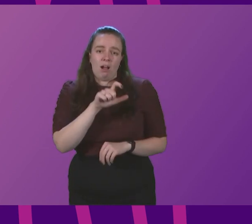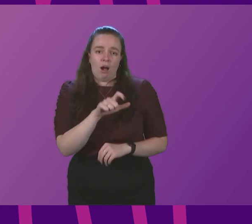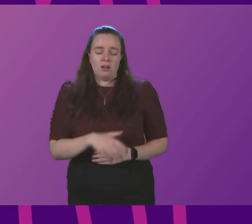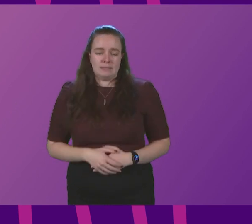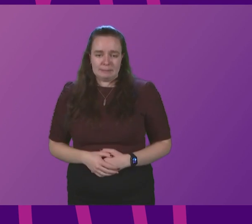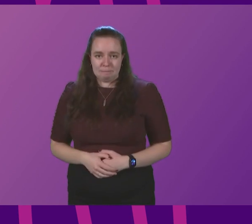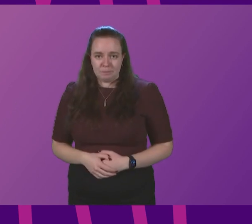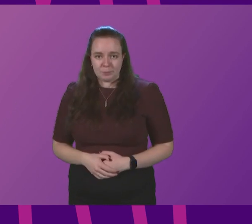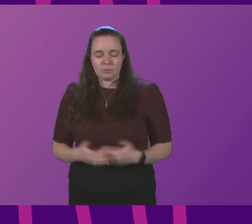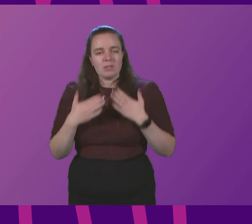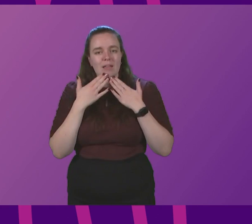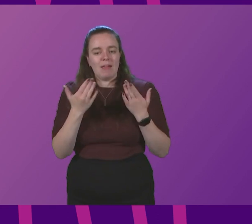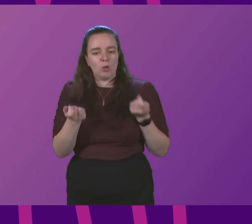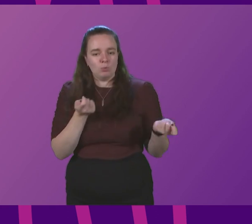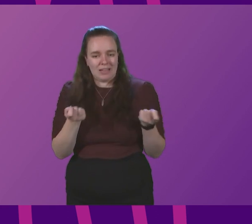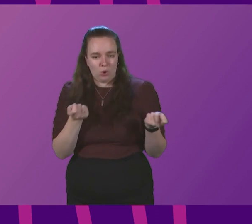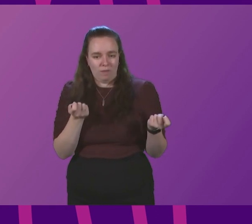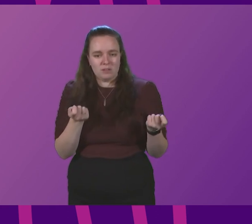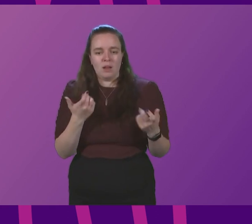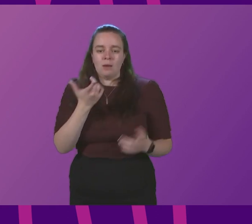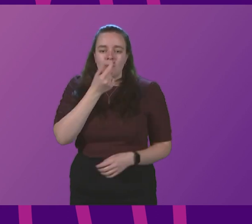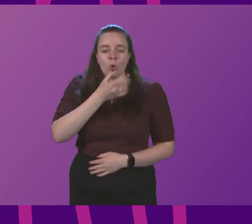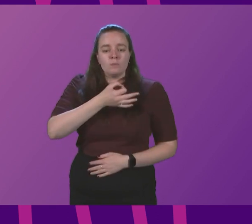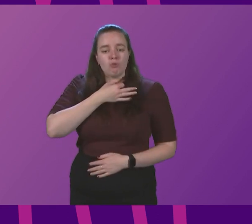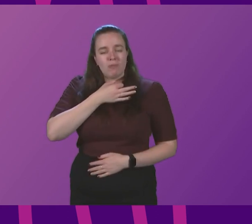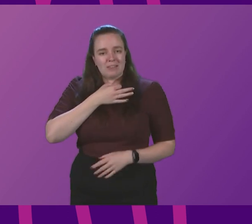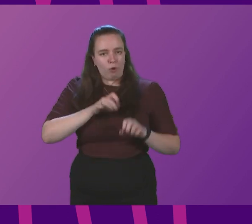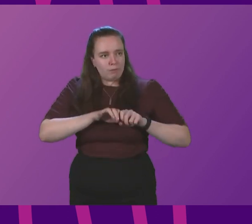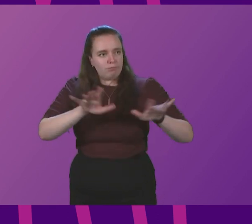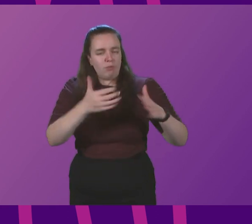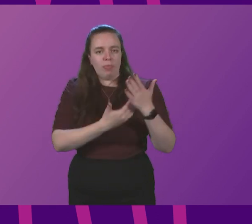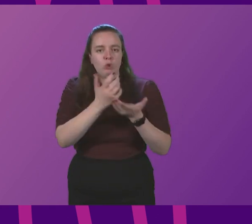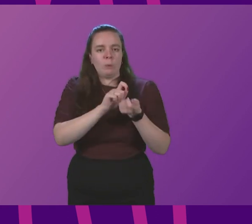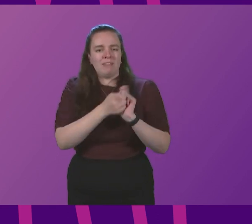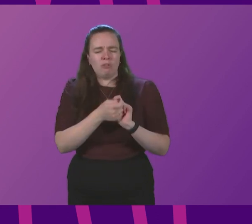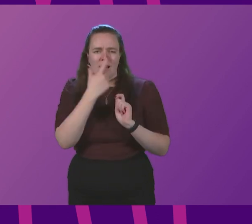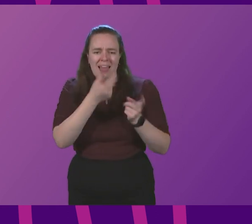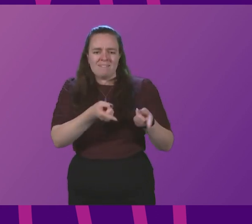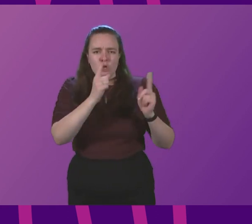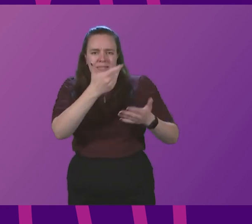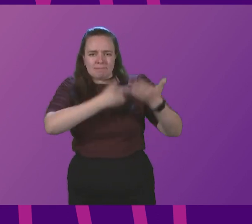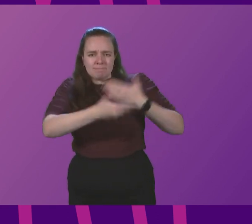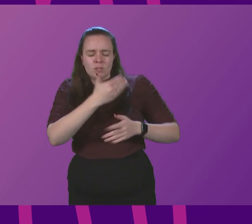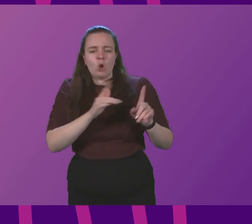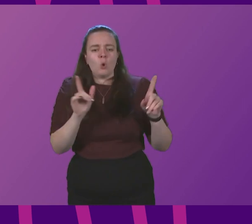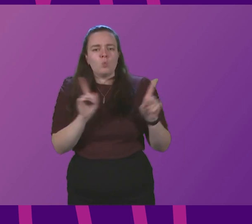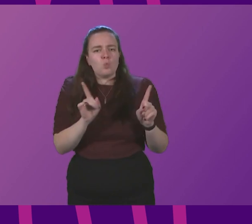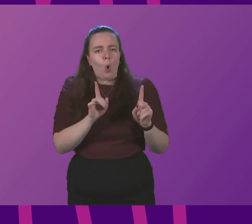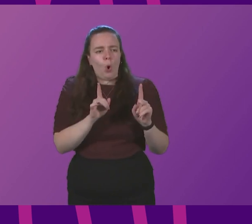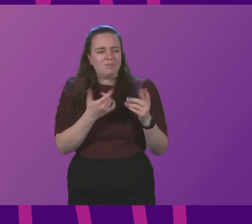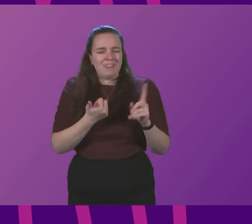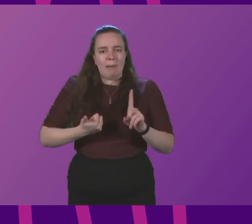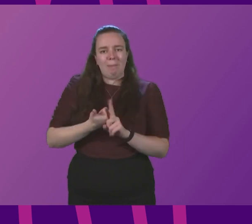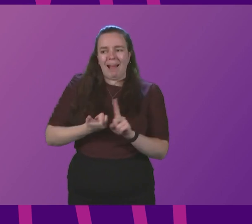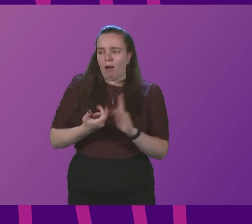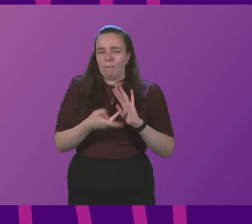Thank you, President. Given the potential risk of further spread of the new variant, can the First Minister set out what contingency plans are